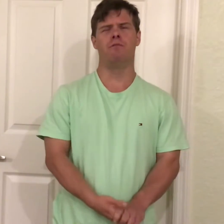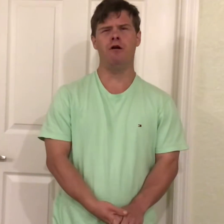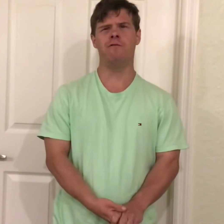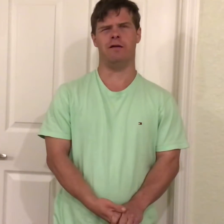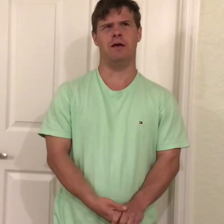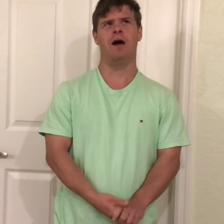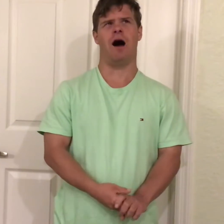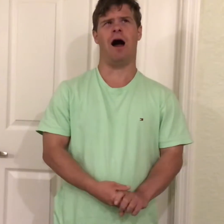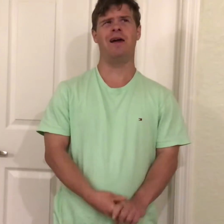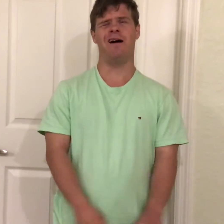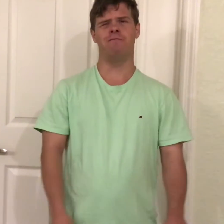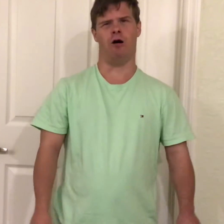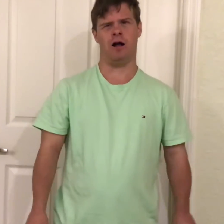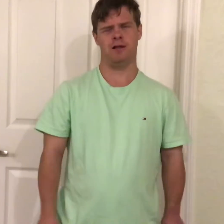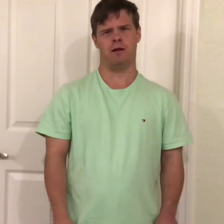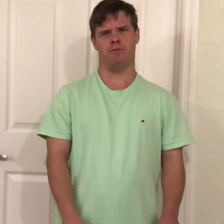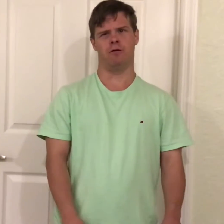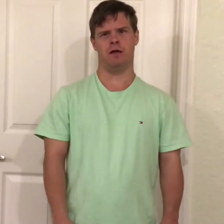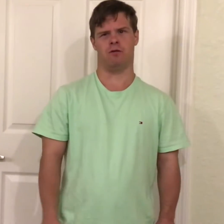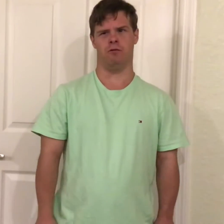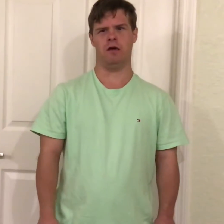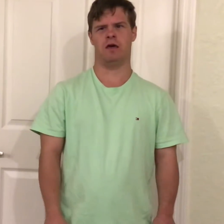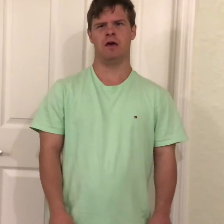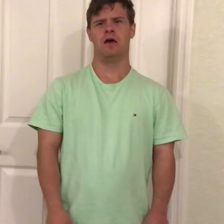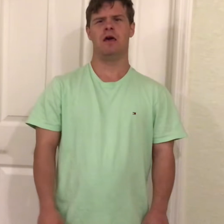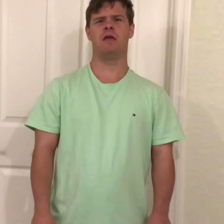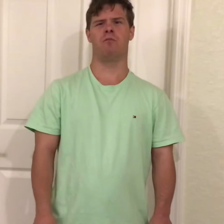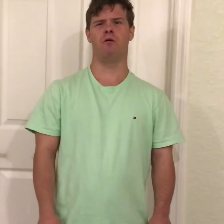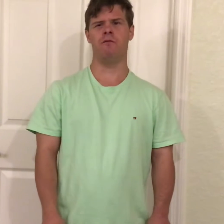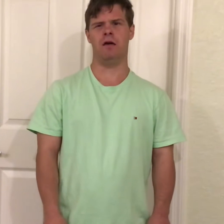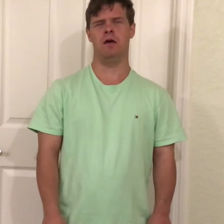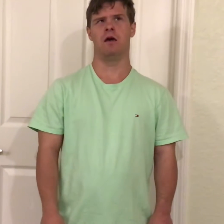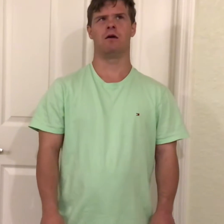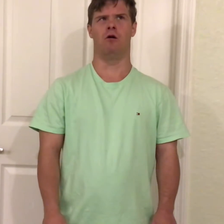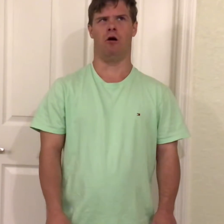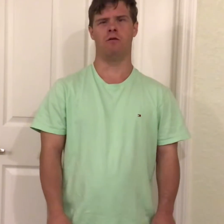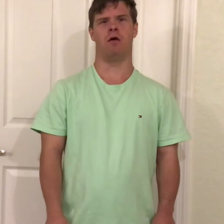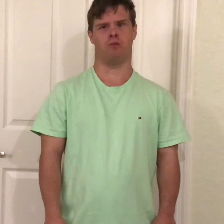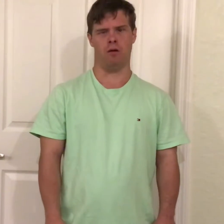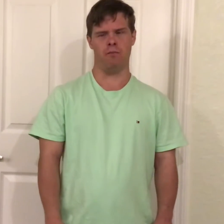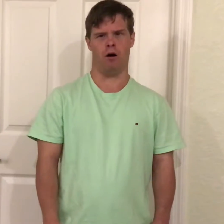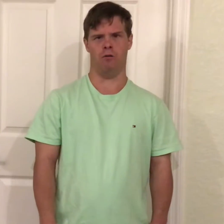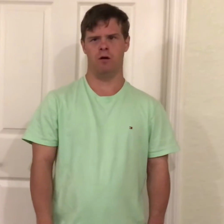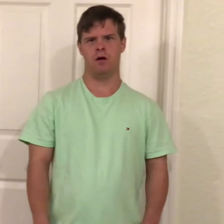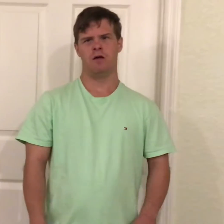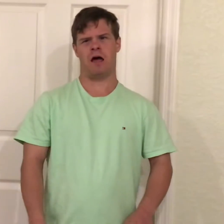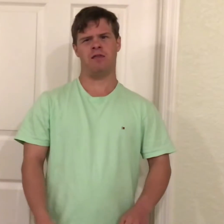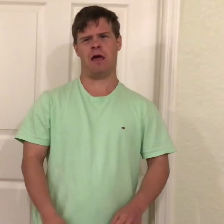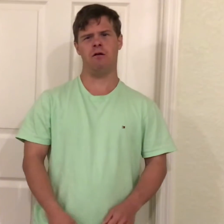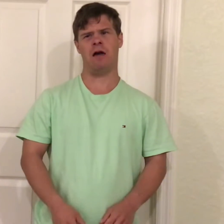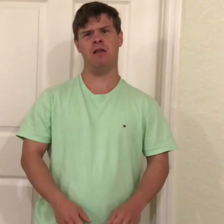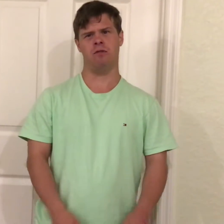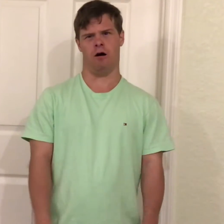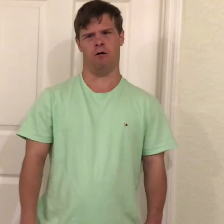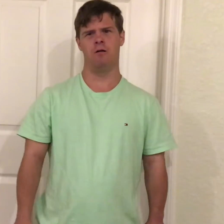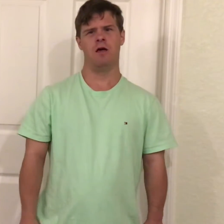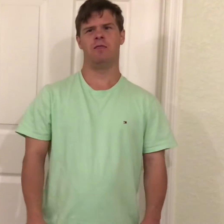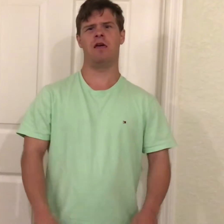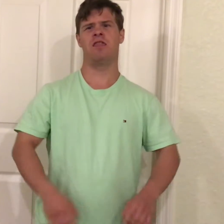movie I have watched for this week is a movie called Dumbo. Just to let you guys know this